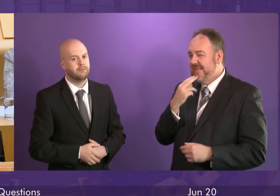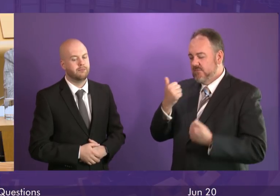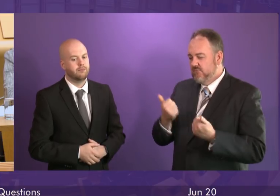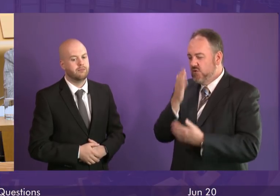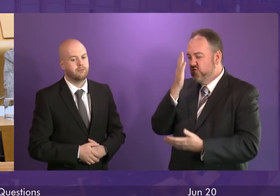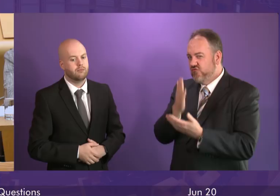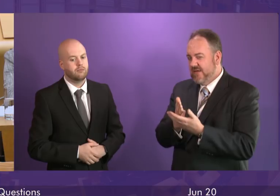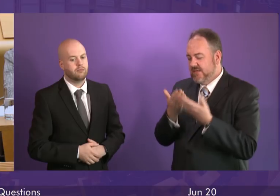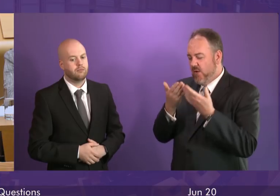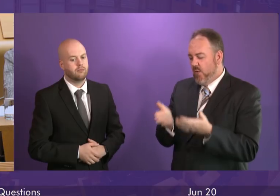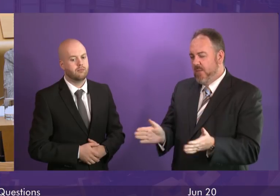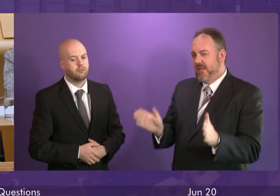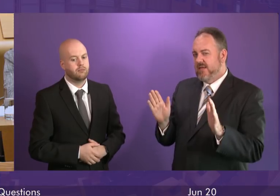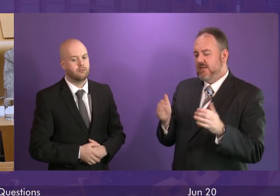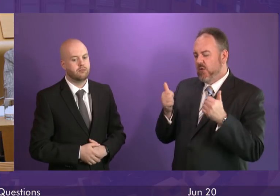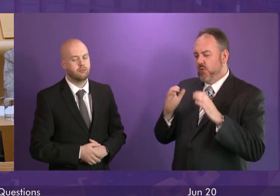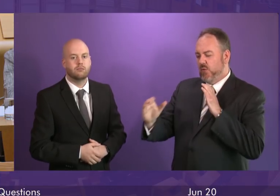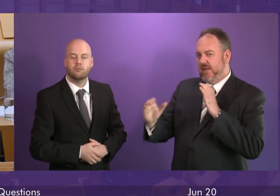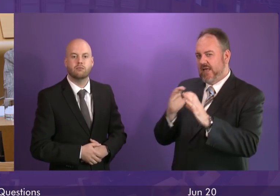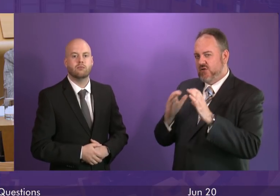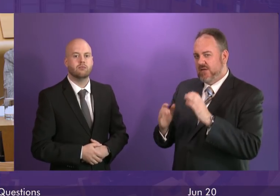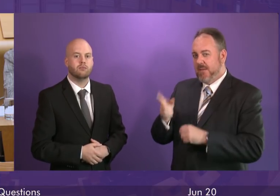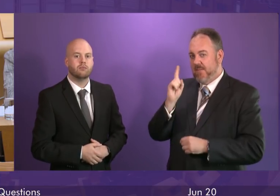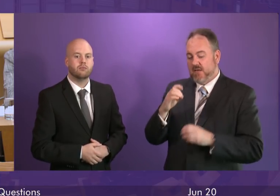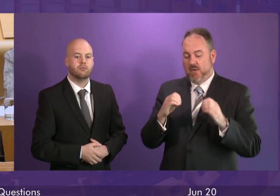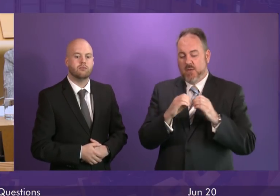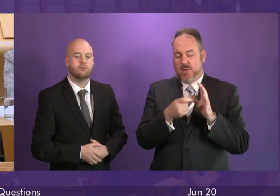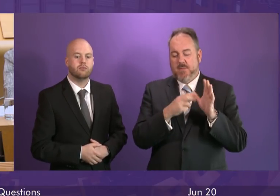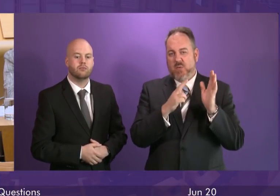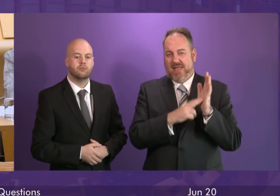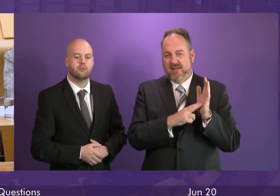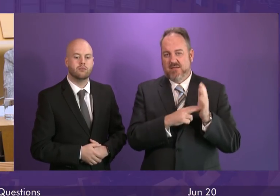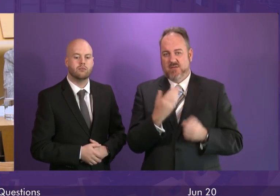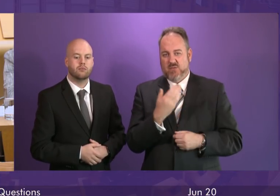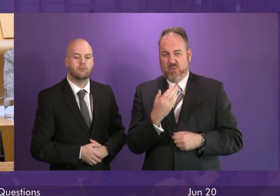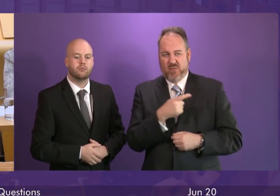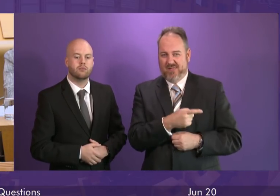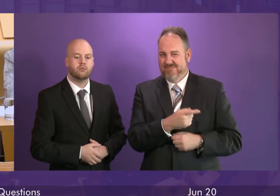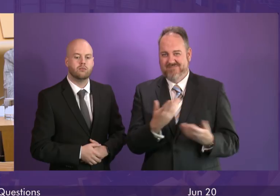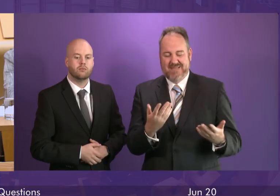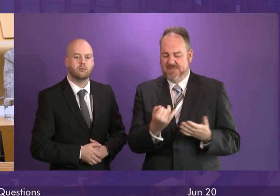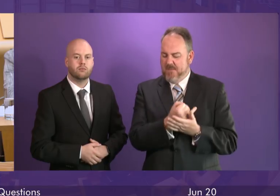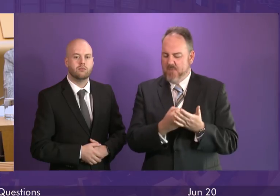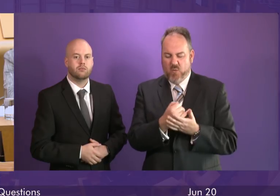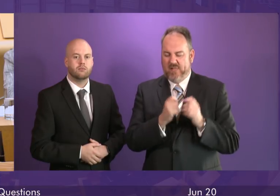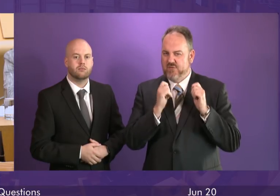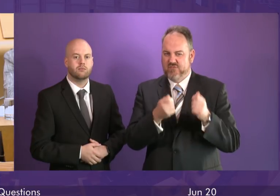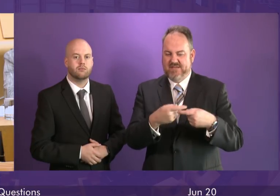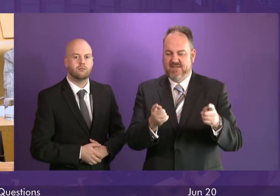should be the key to dealing with these issues. The Buchanan High School case almost looks like a case study in how not to deal with the public.